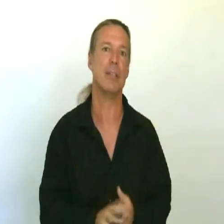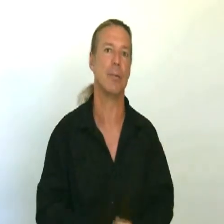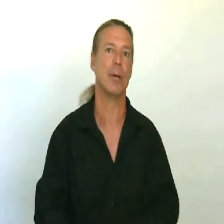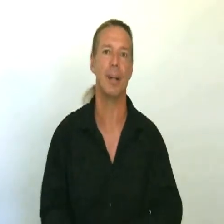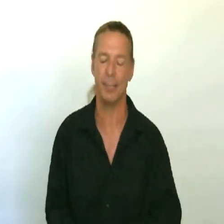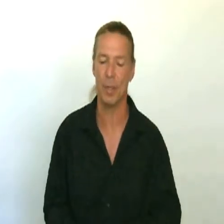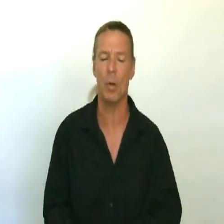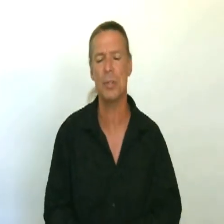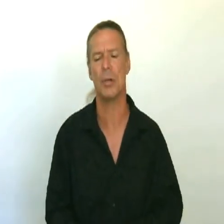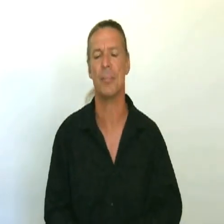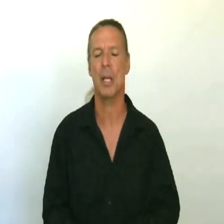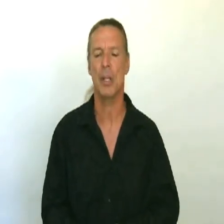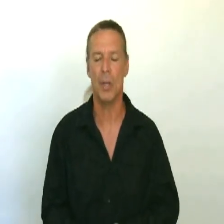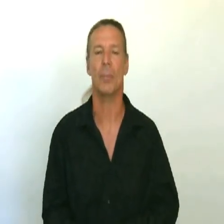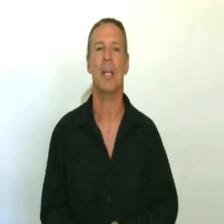for a whole tone. So...